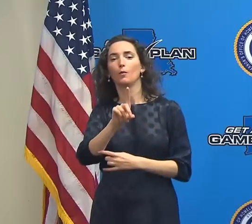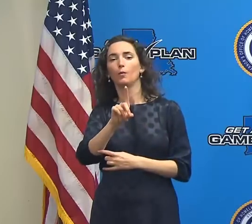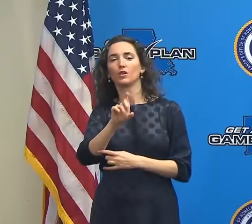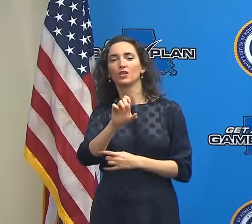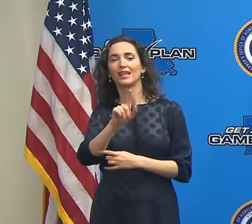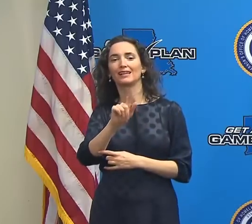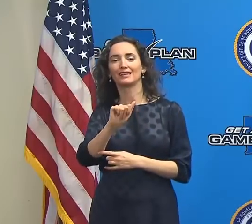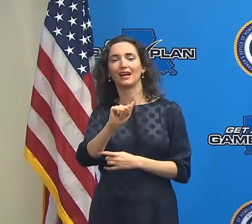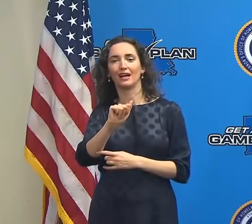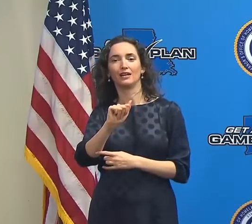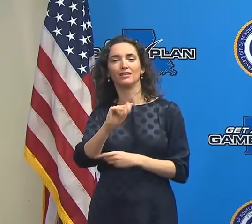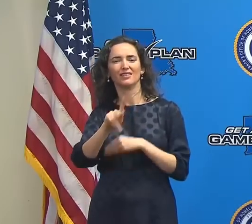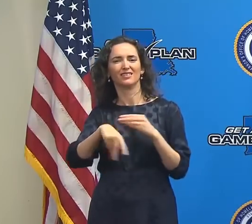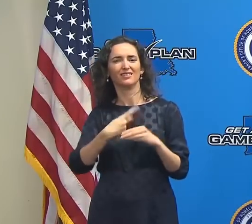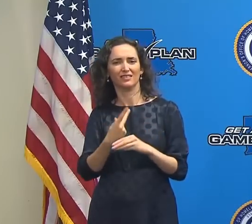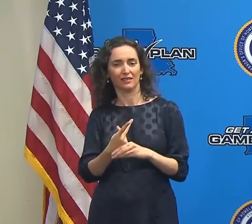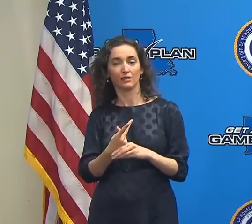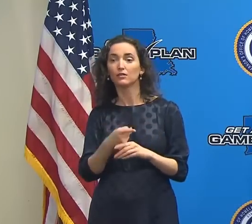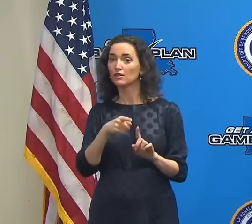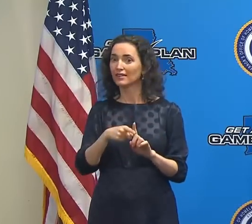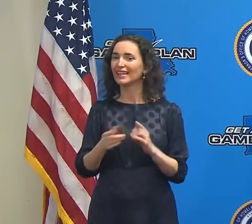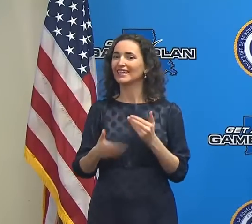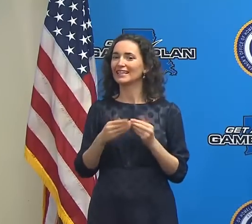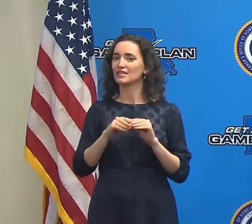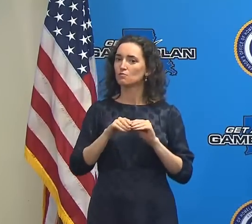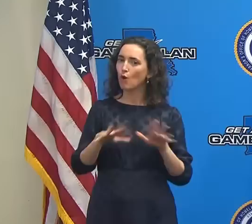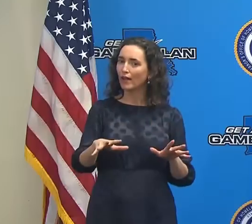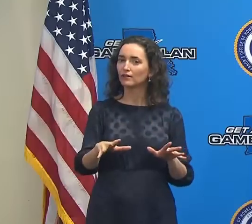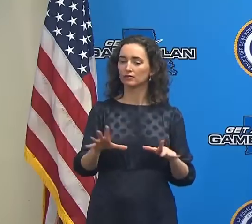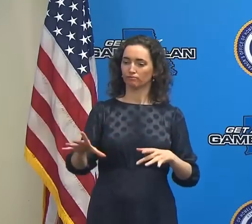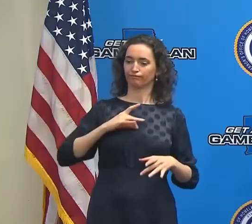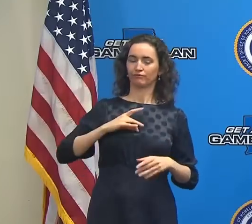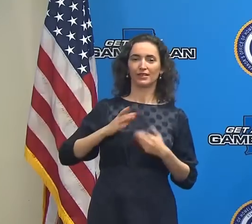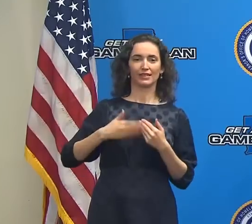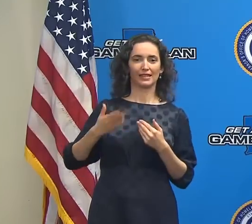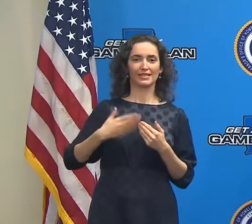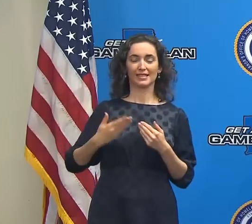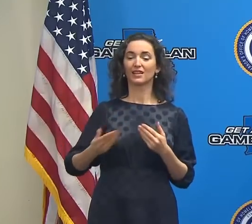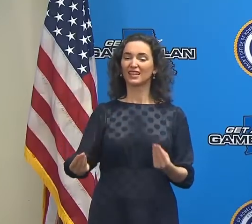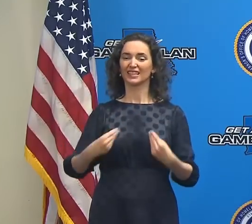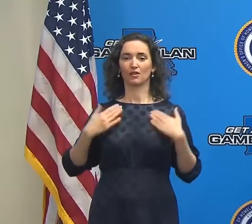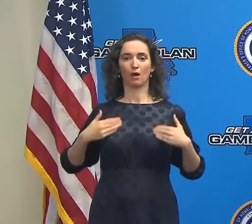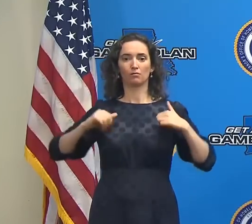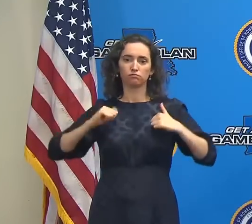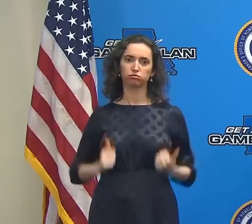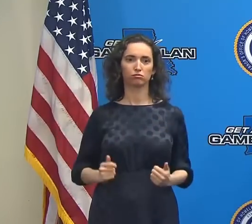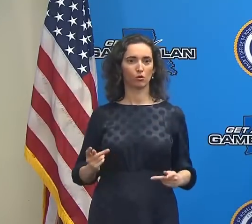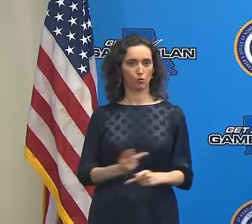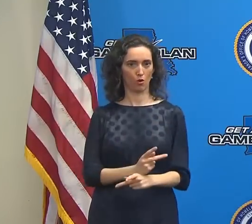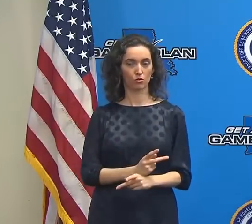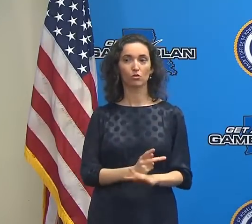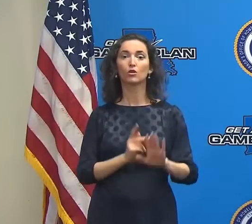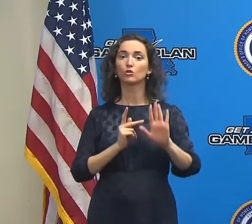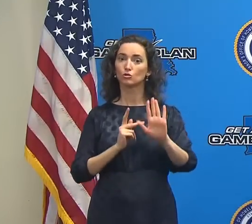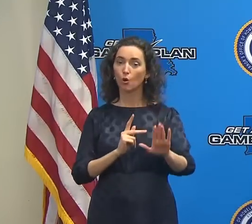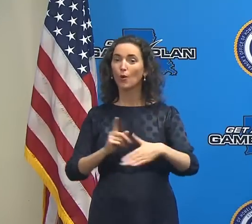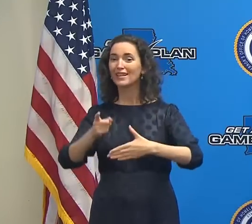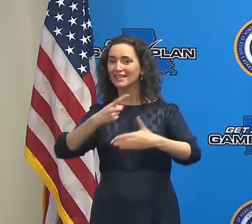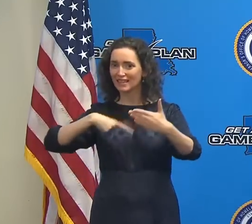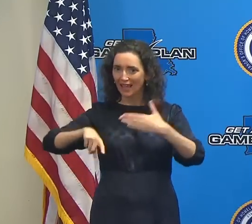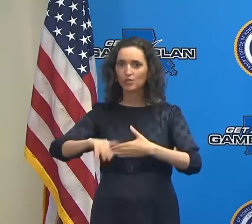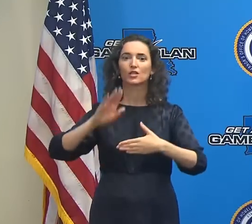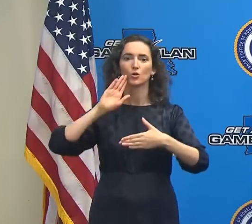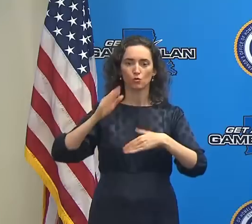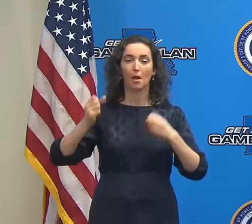more virulent as well. And so with all that we're going to be dealing with next week, and because we are